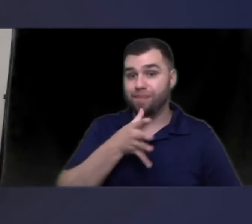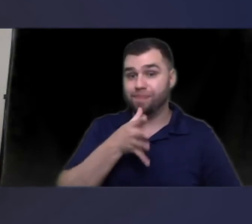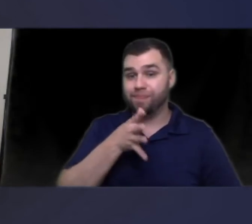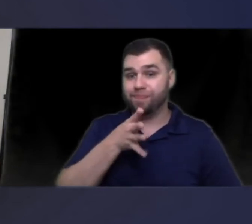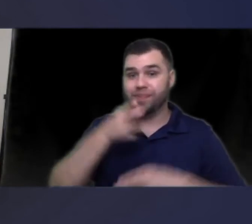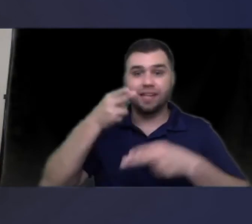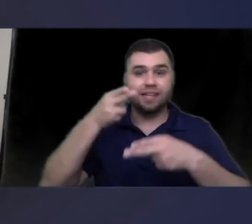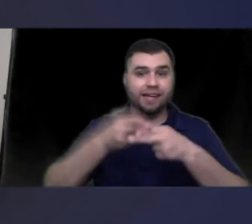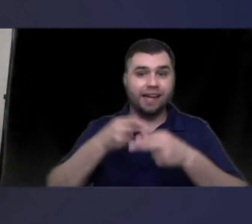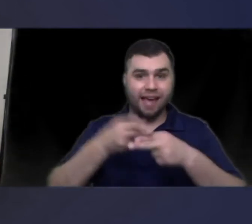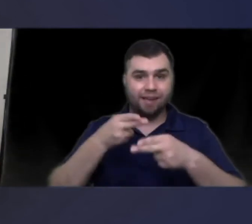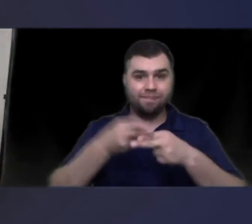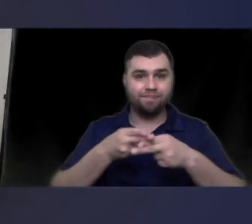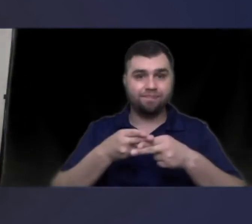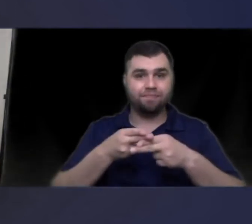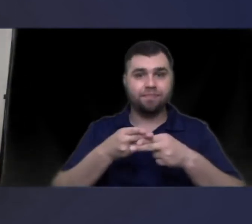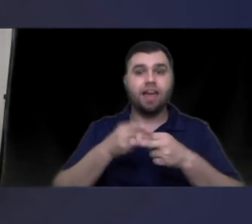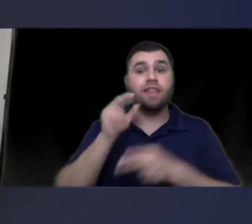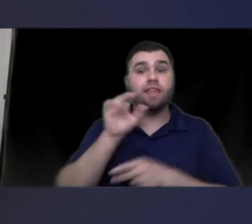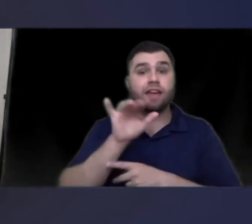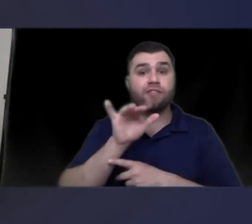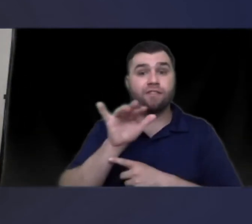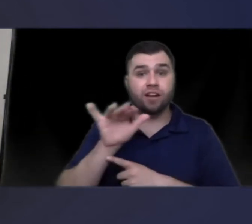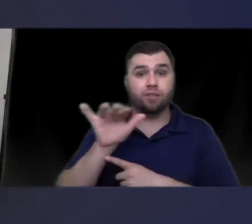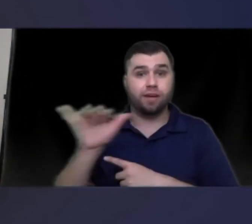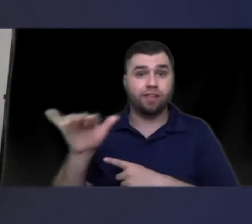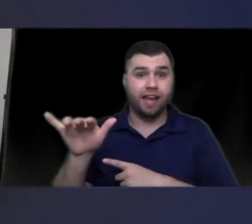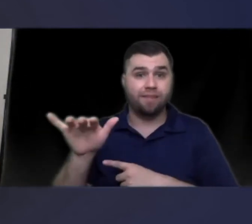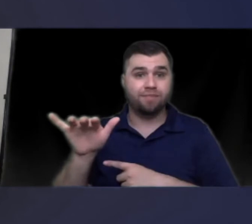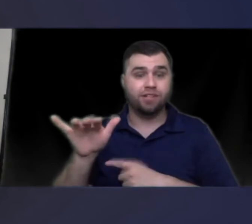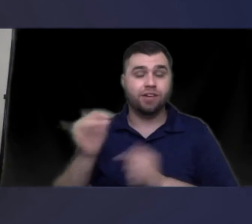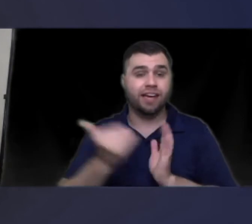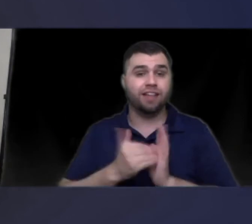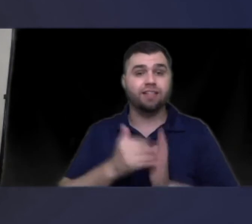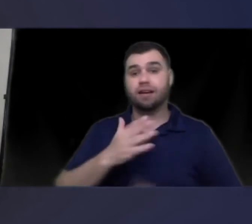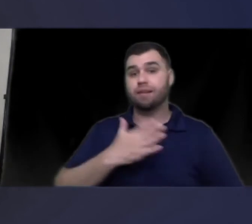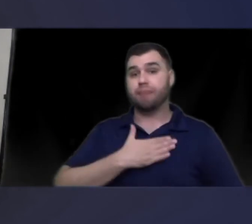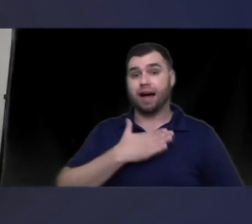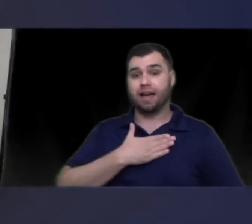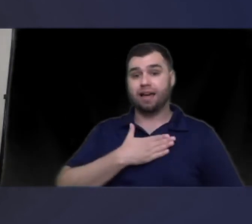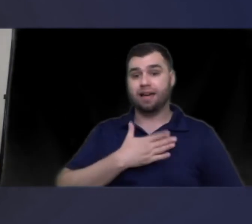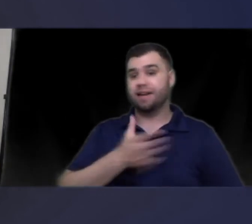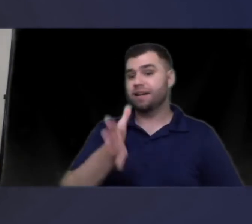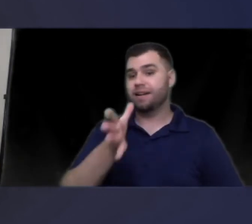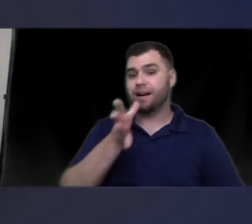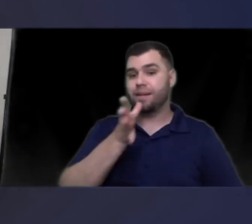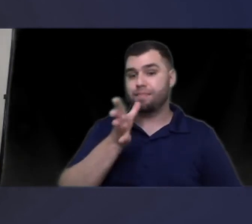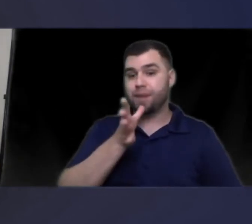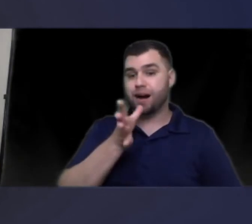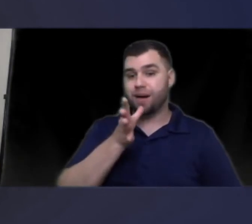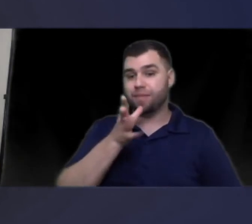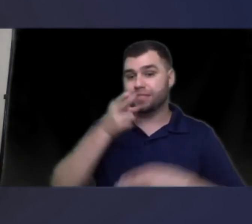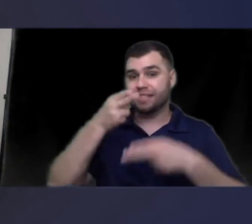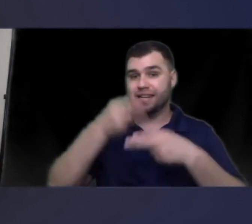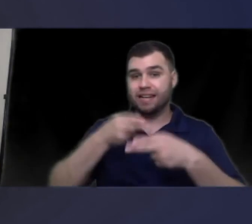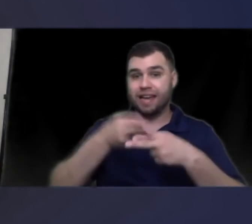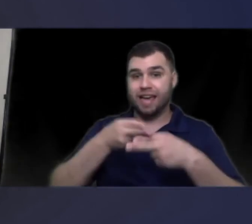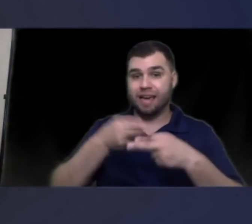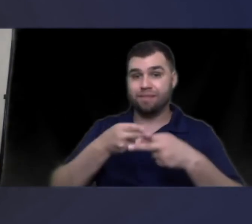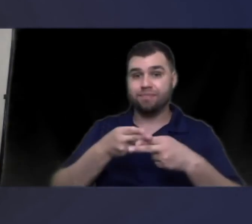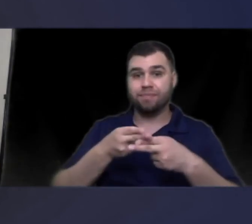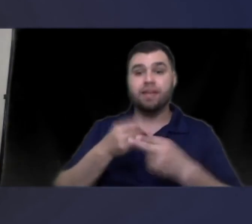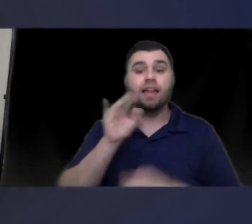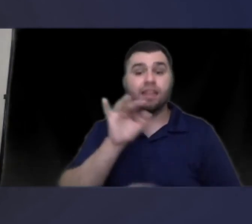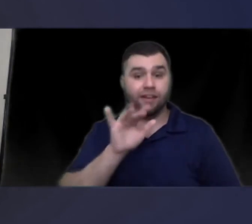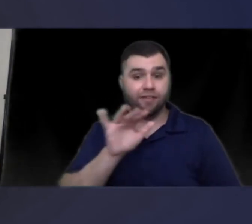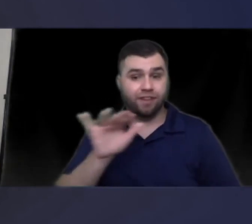name and then they were being spelled a name so again it's my mom's name